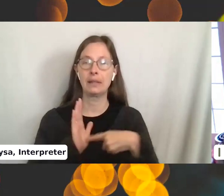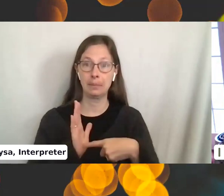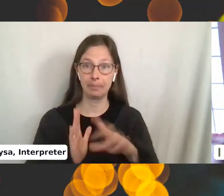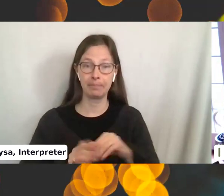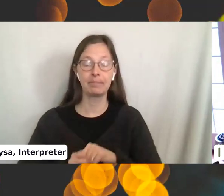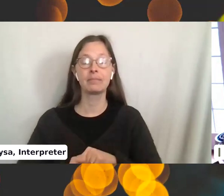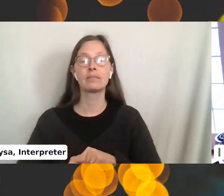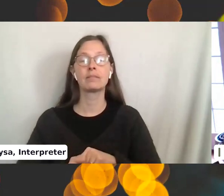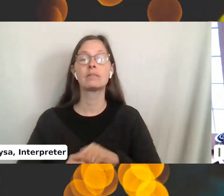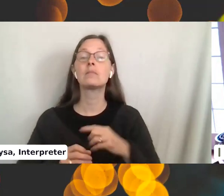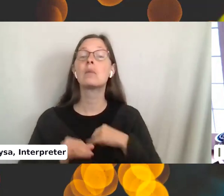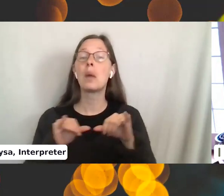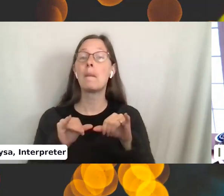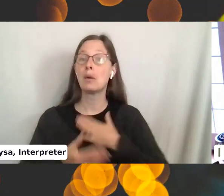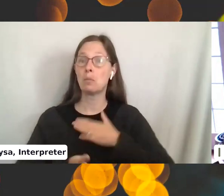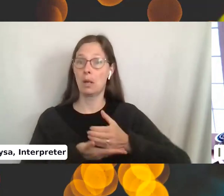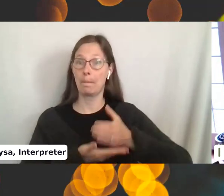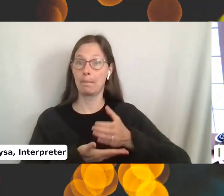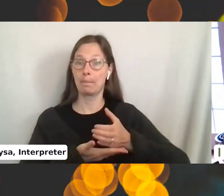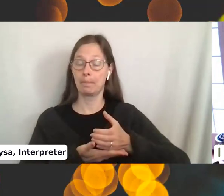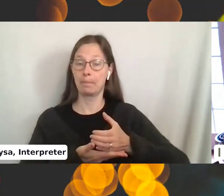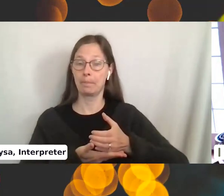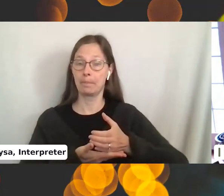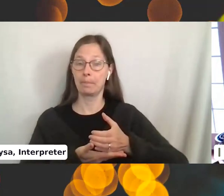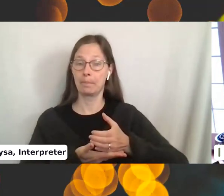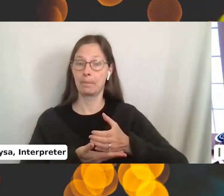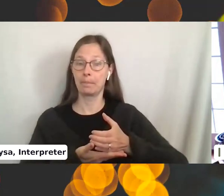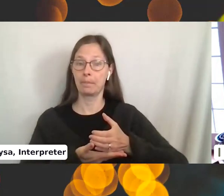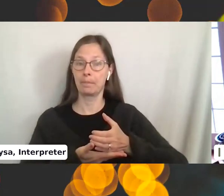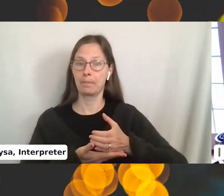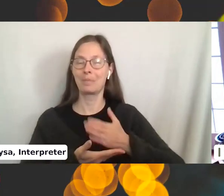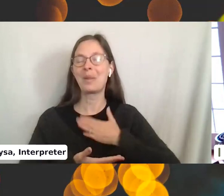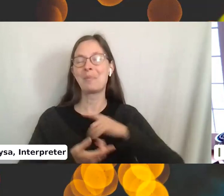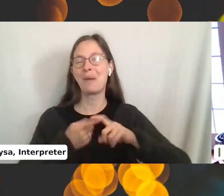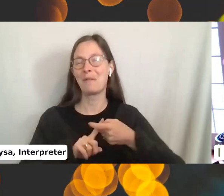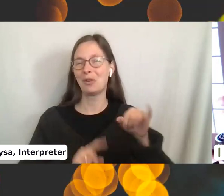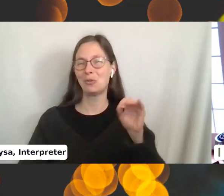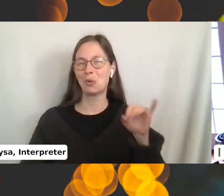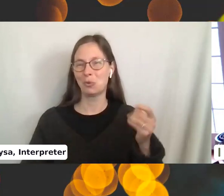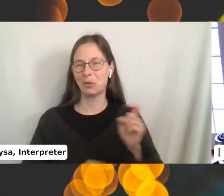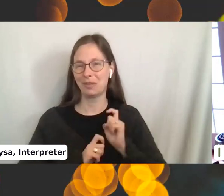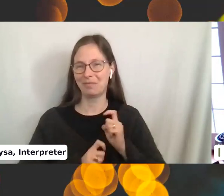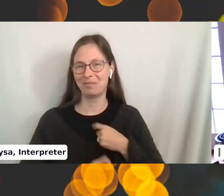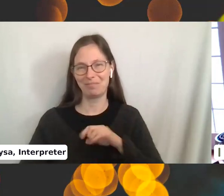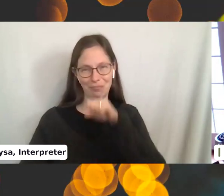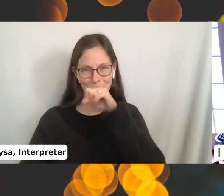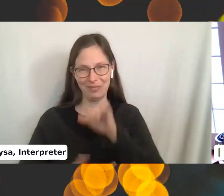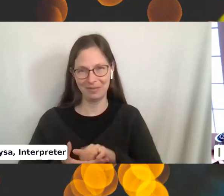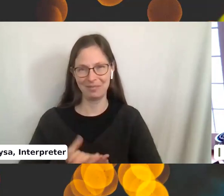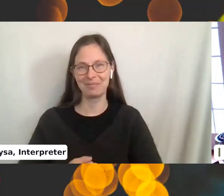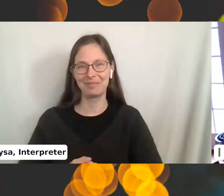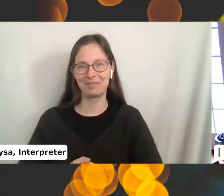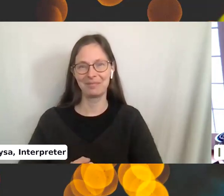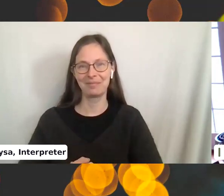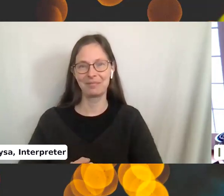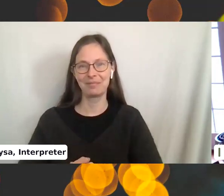when I measured my cup, this was from my friend, Jojo is one of my favorites. Um, I was